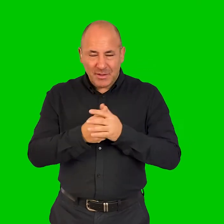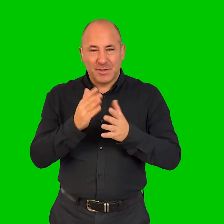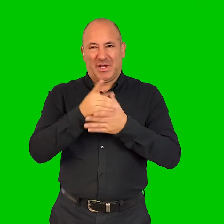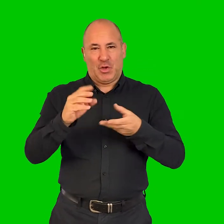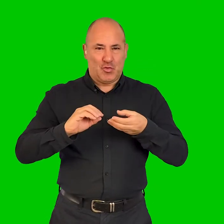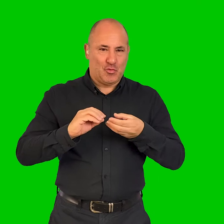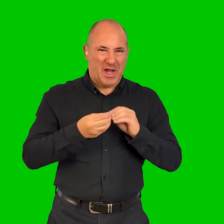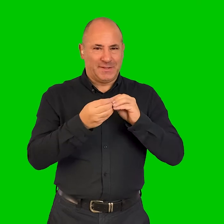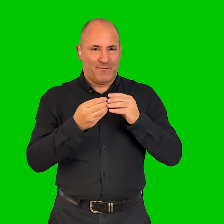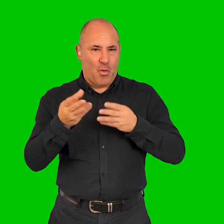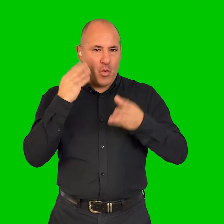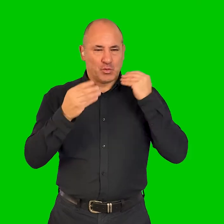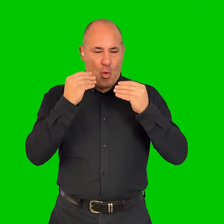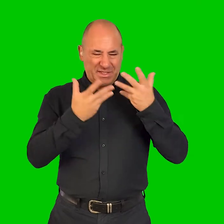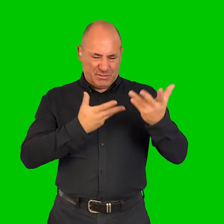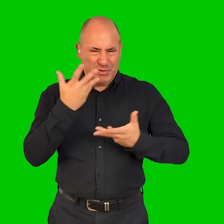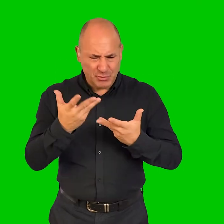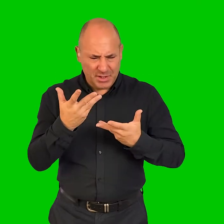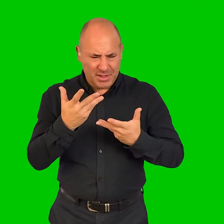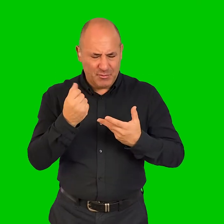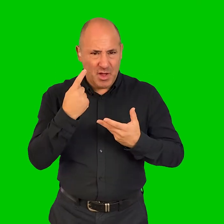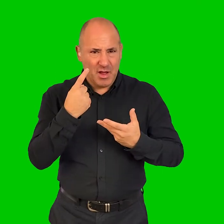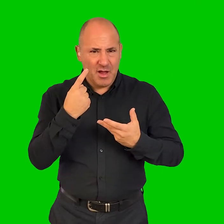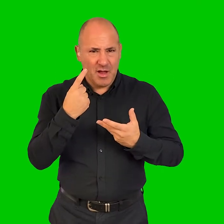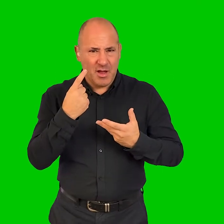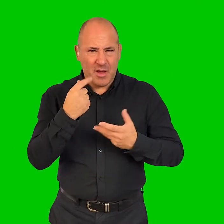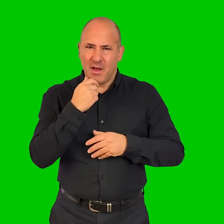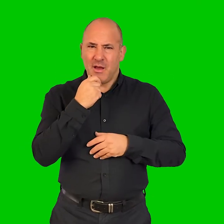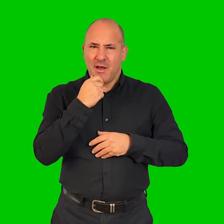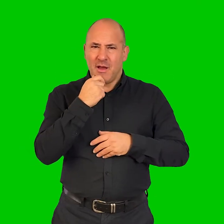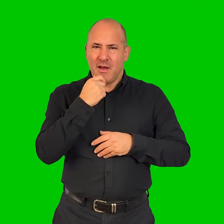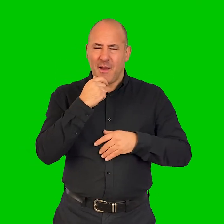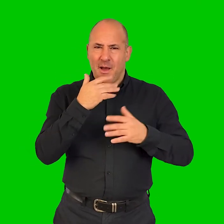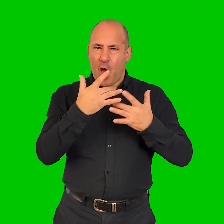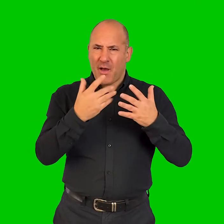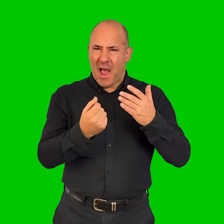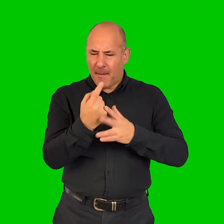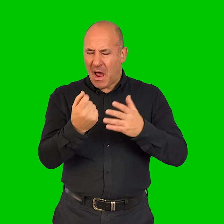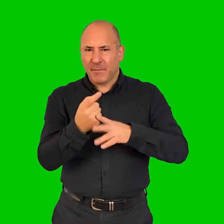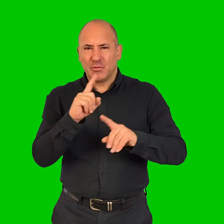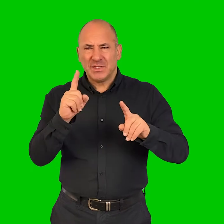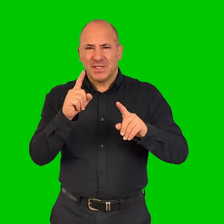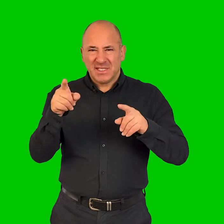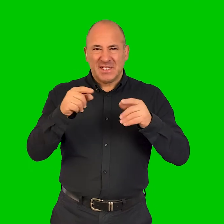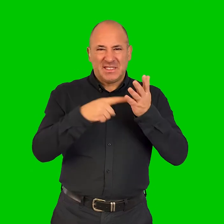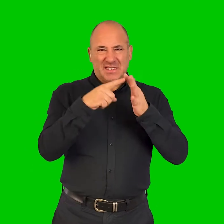And so, that was a creative audio description. And I think in a lot of ways that did happen, where a lot of the text